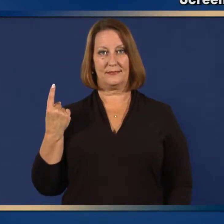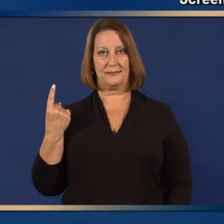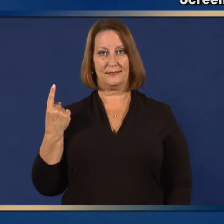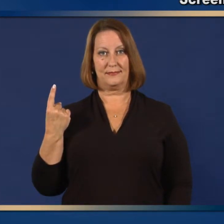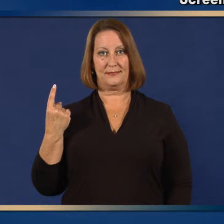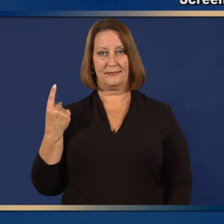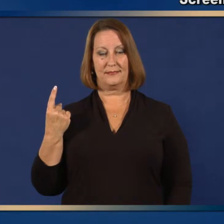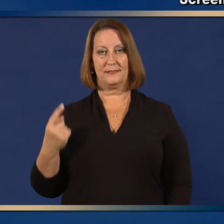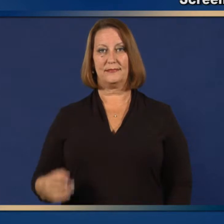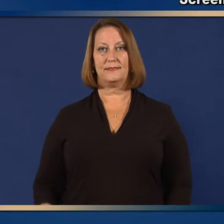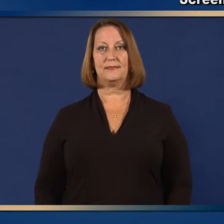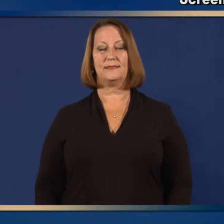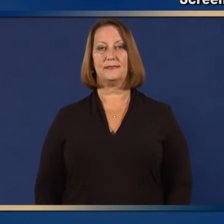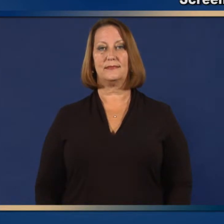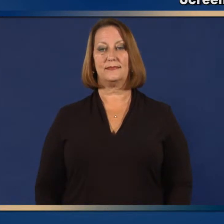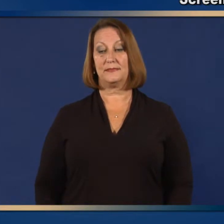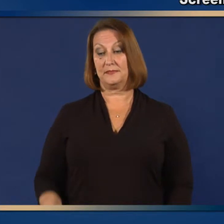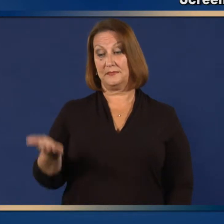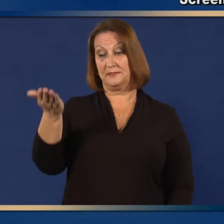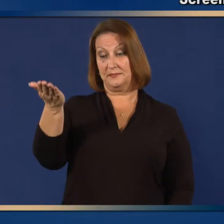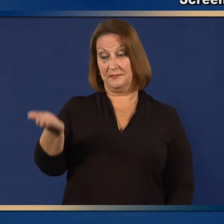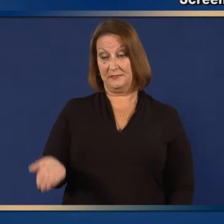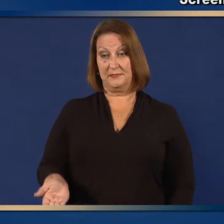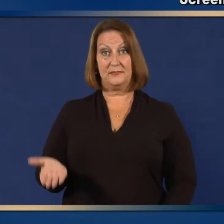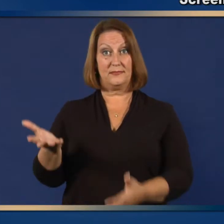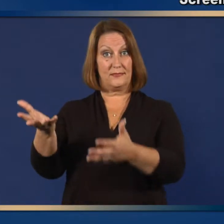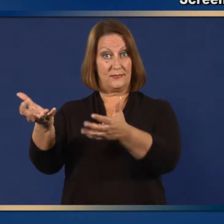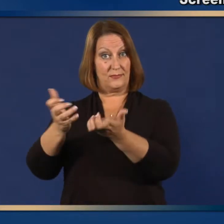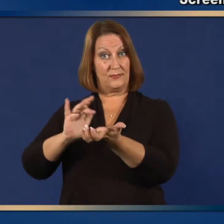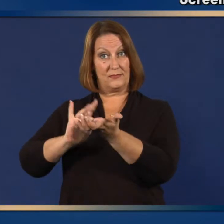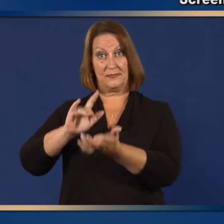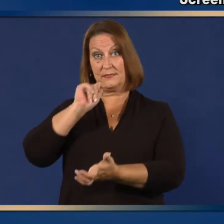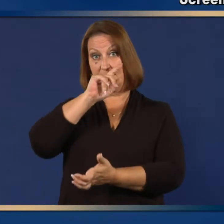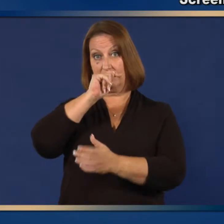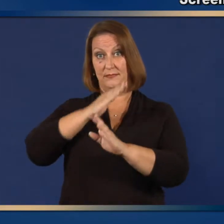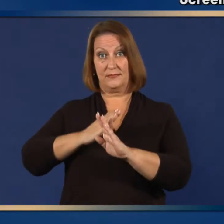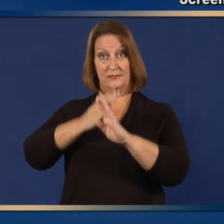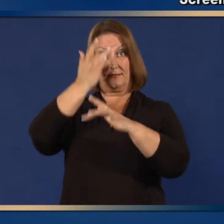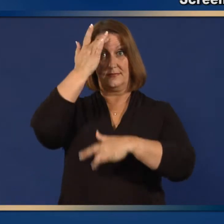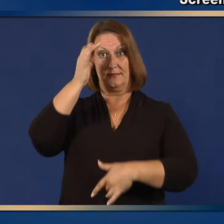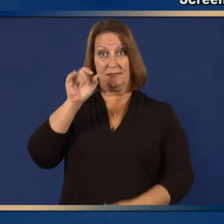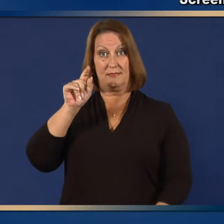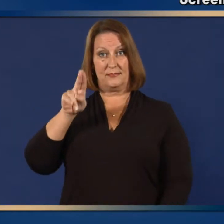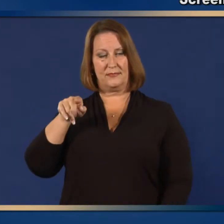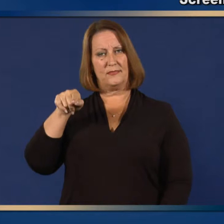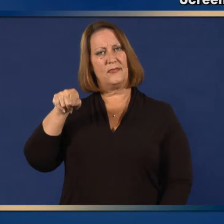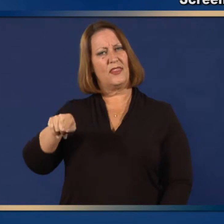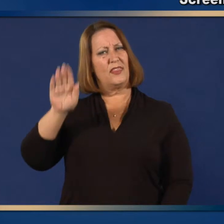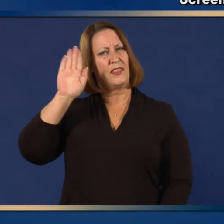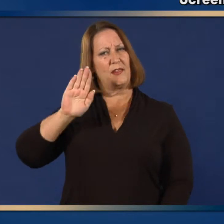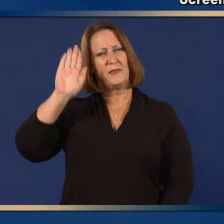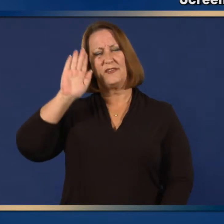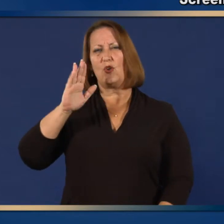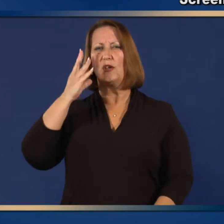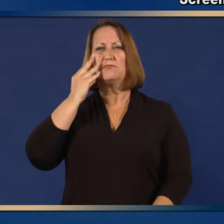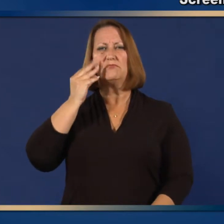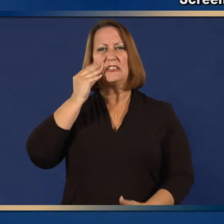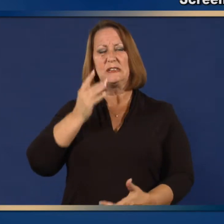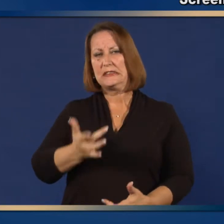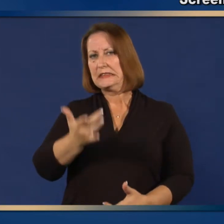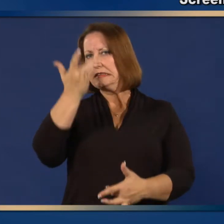13. Has the person to be vaccinated ever had Guillain